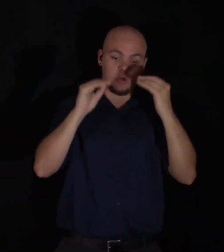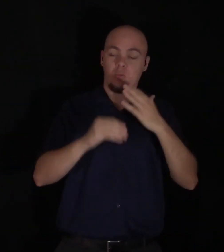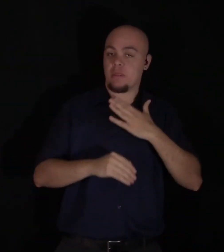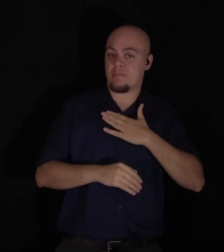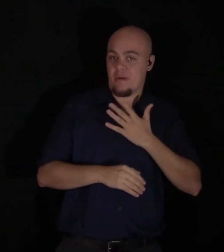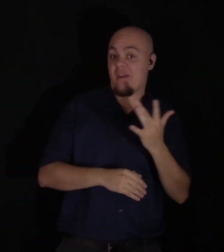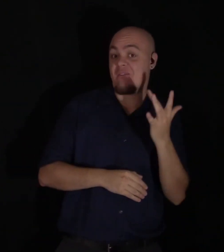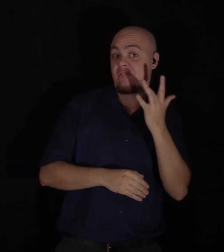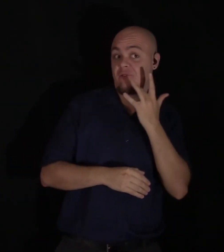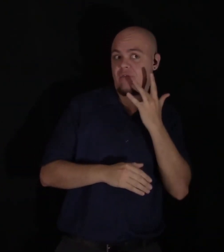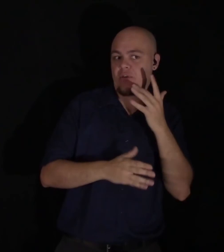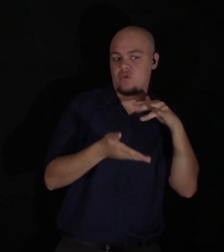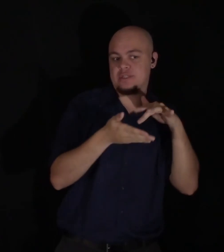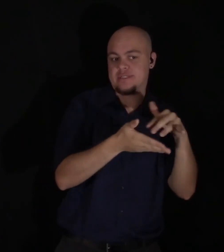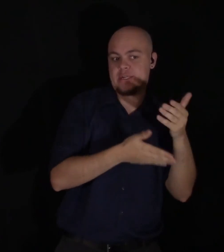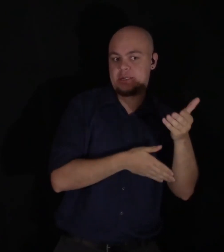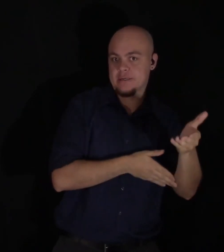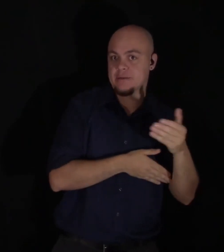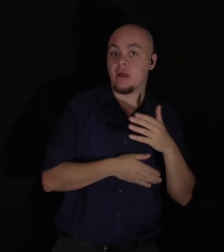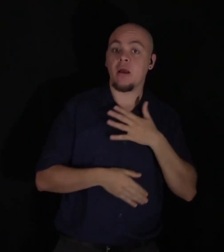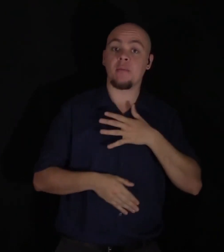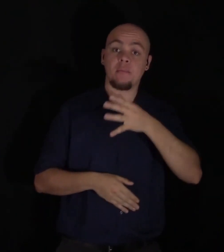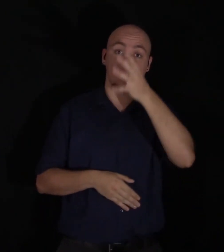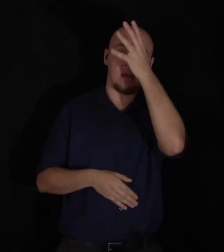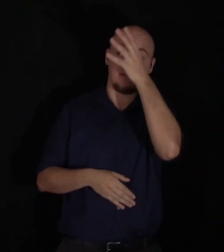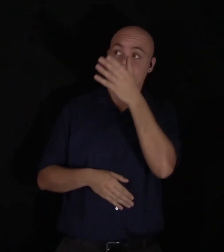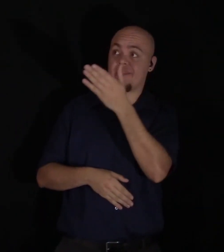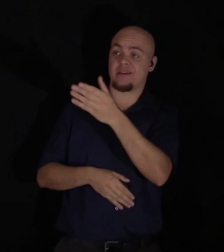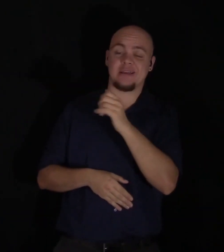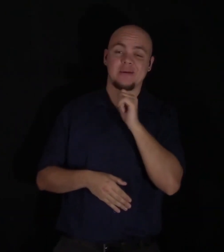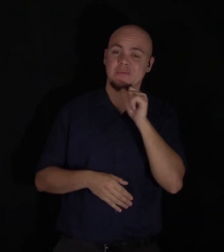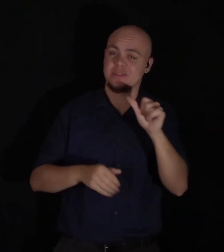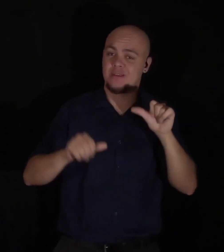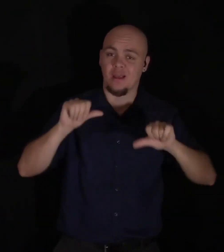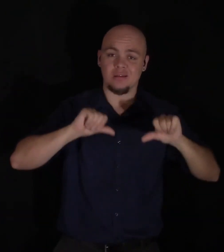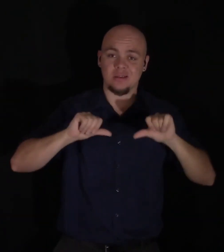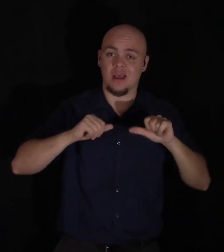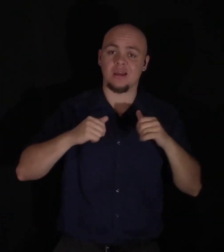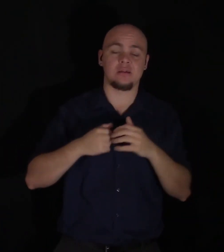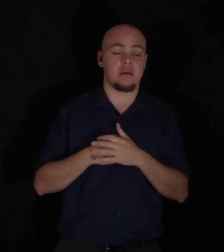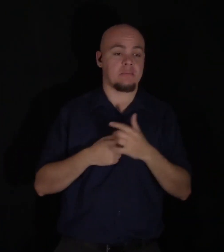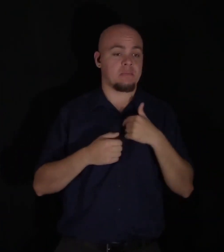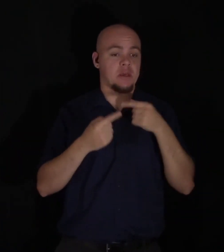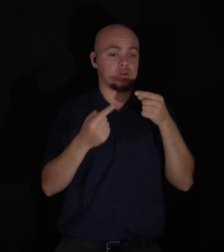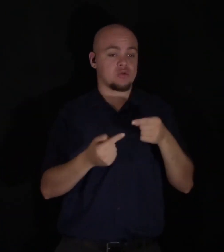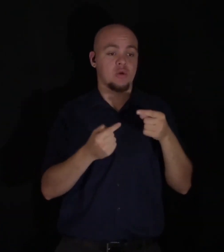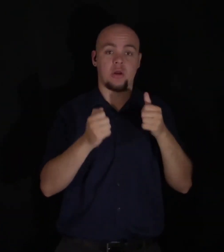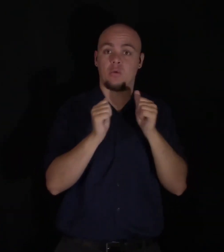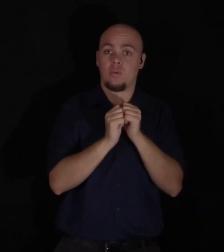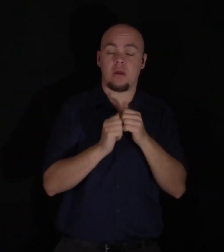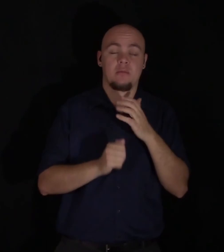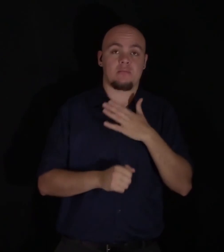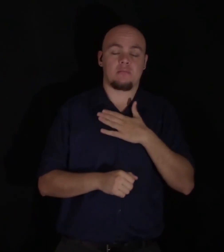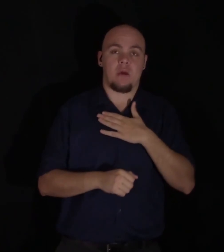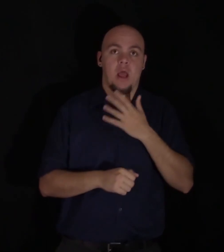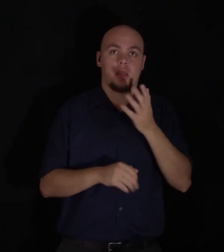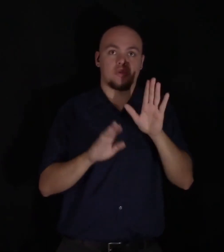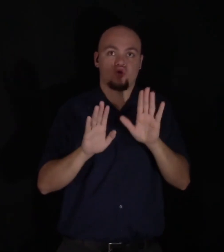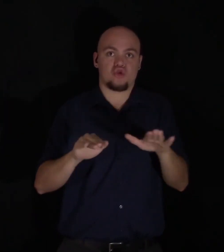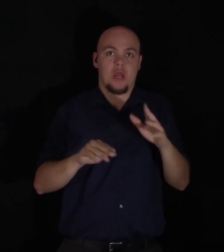My father was not scientific, and I was left to struggle with a child's blindness added to a student's thirst